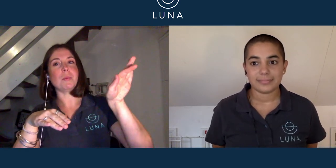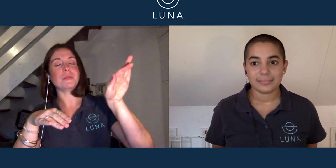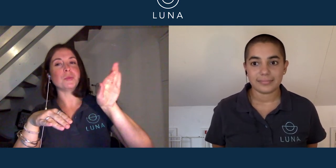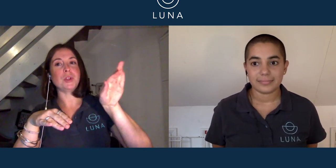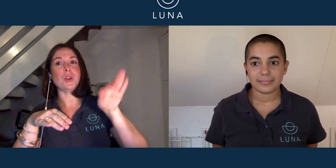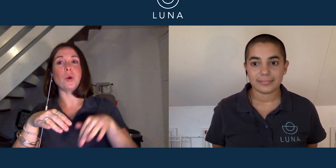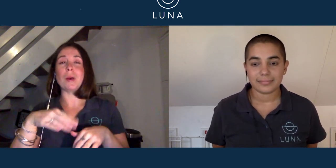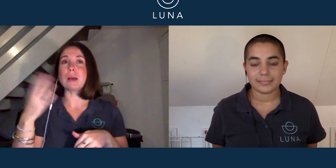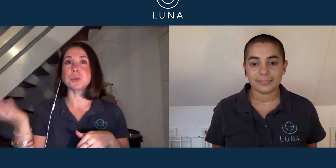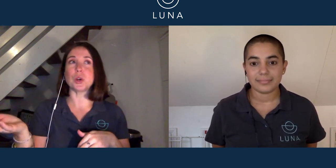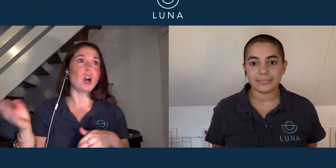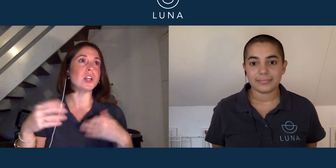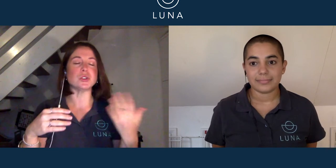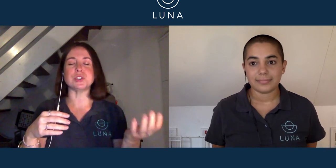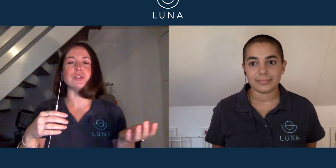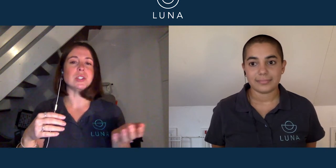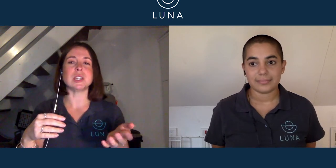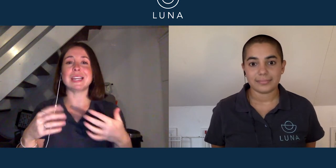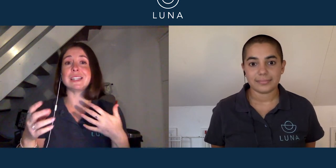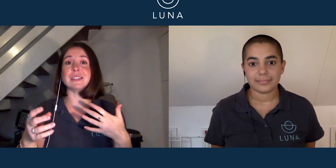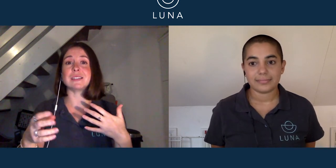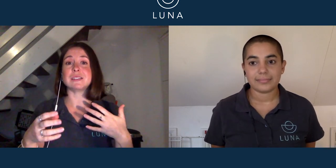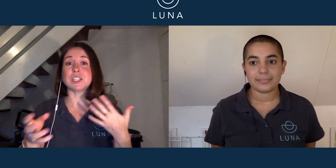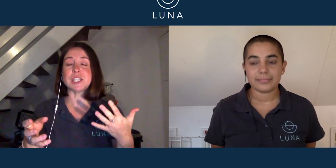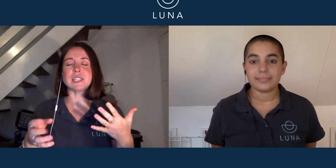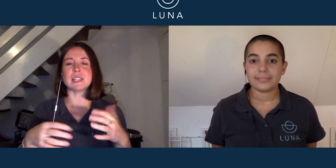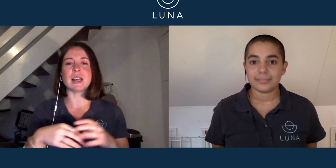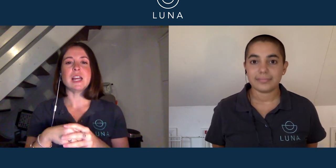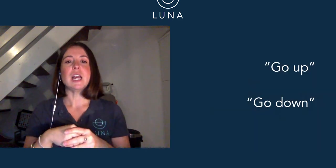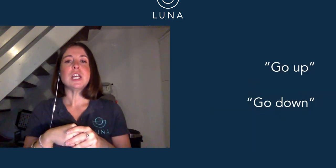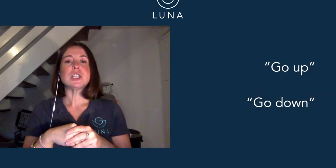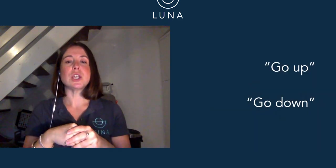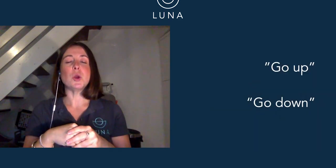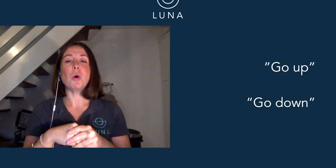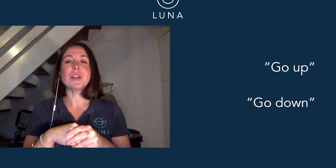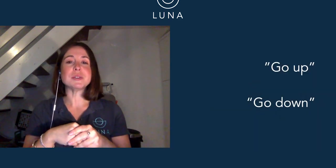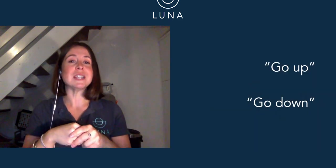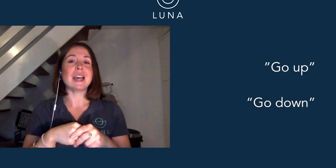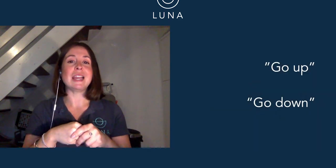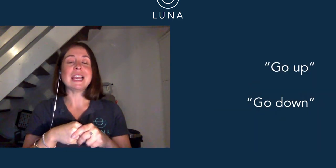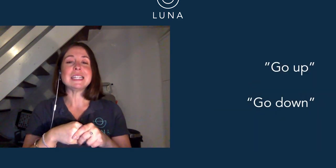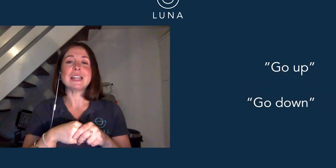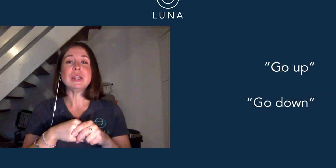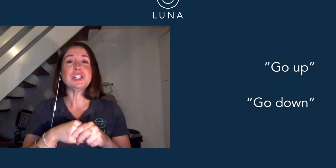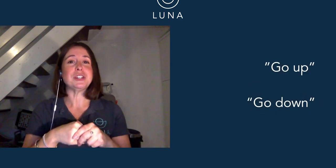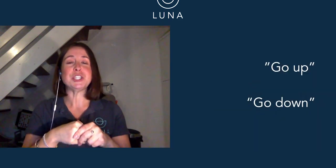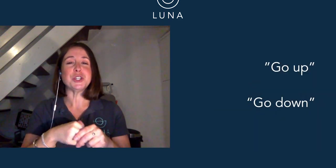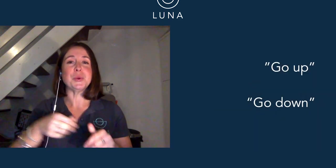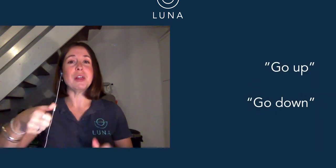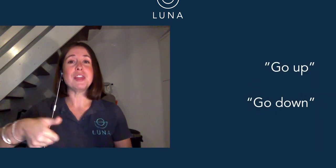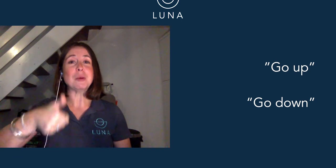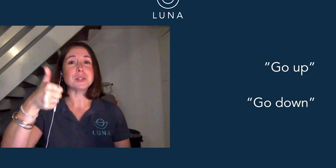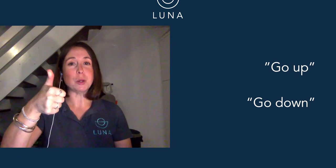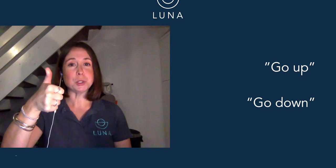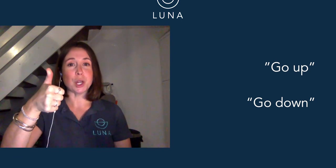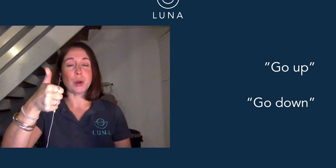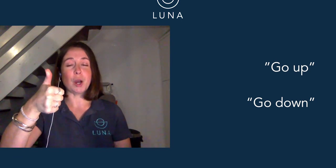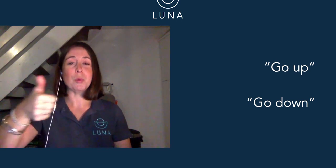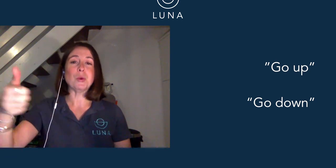from you, or perhaps your guide or instructor is suggesting that. So what they'll say is they'll literally do a thumbs up to go up or a